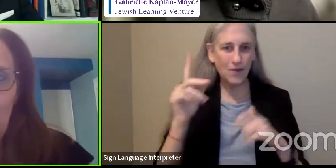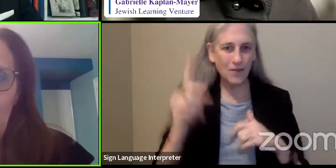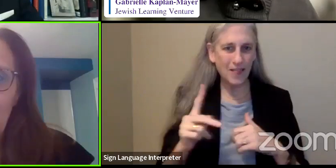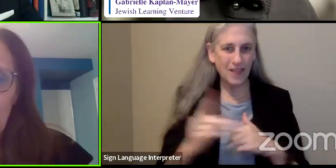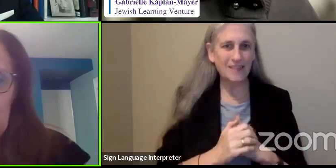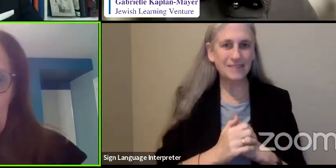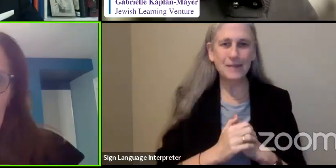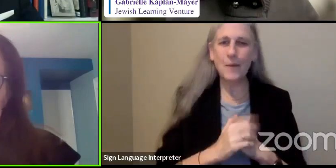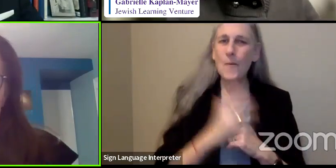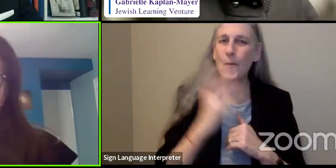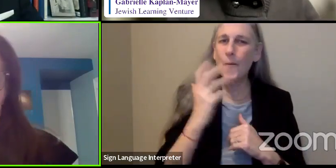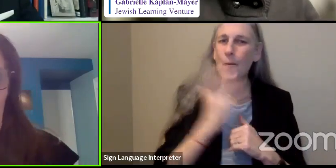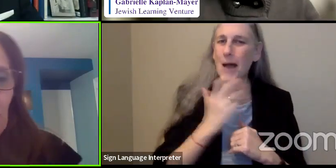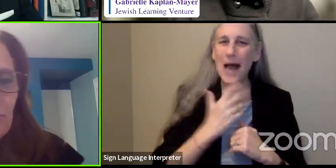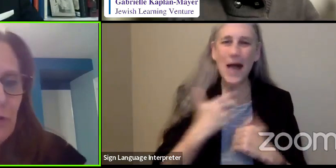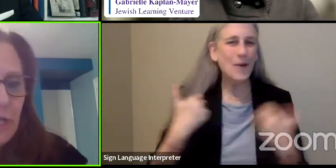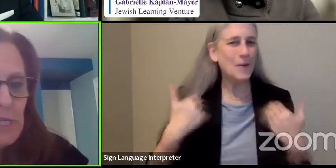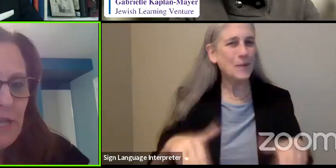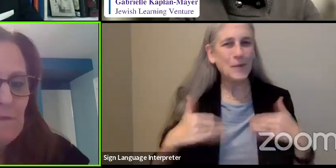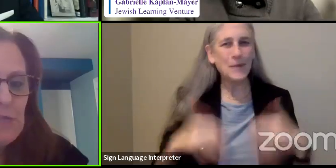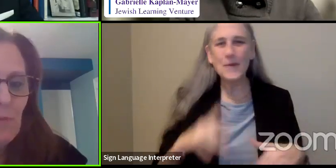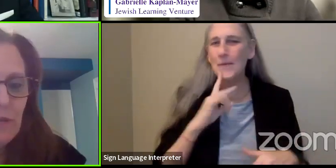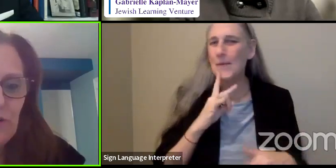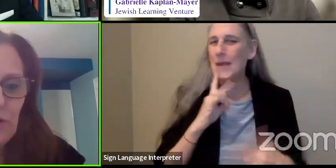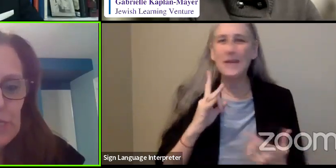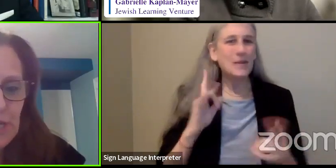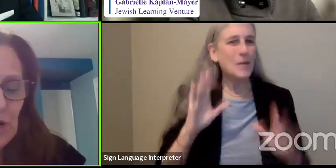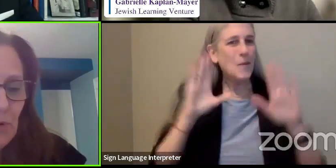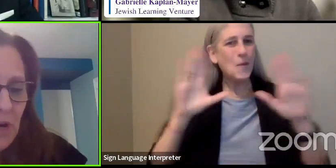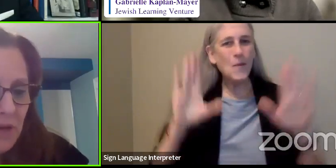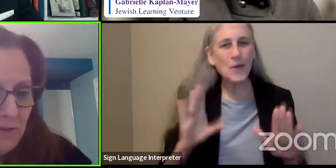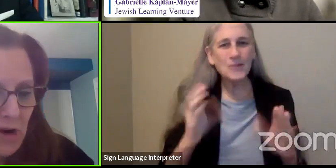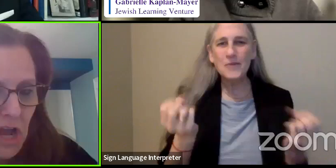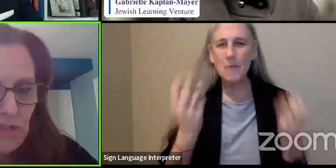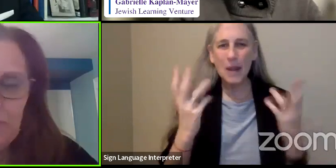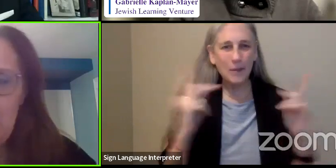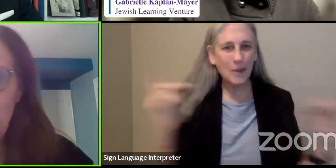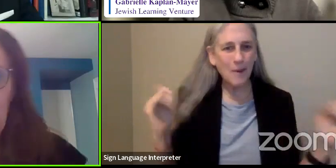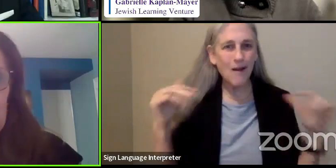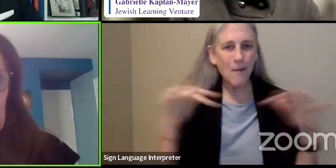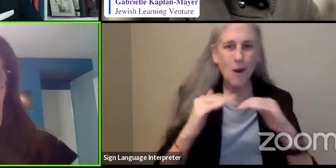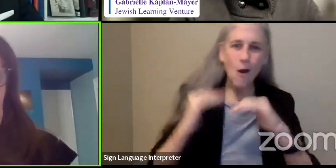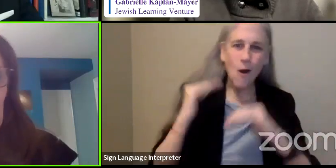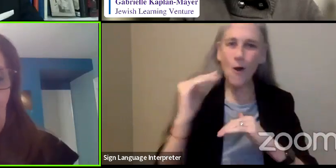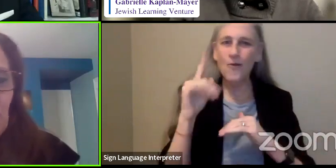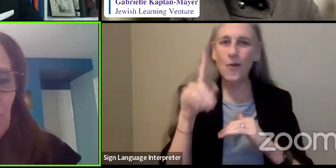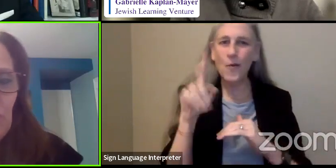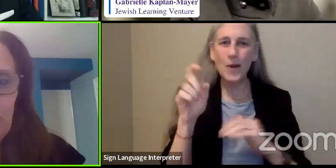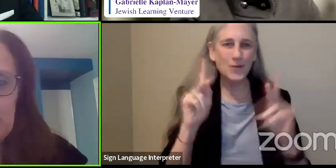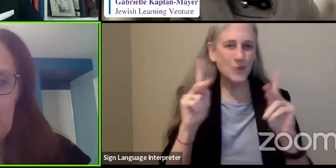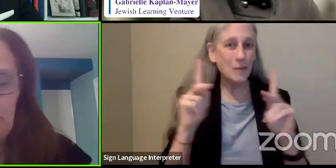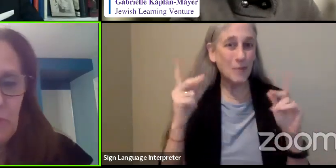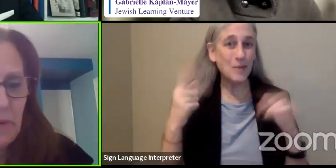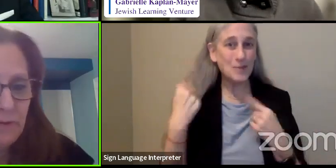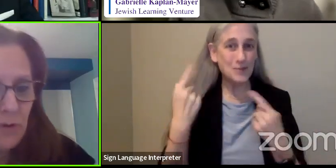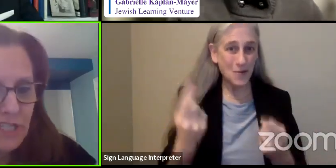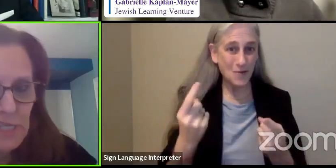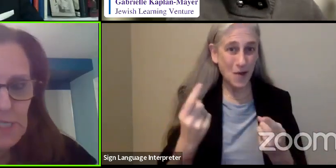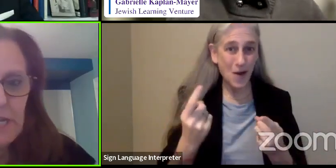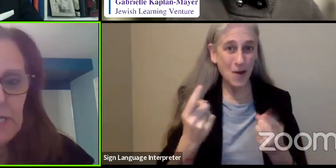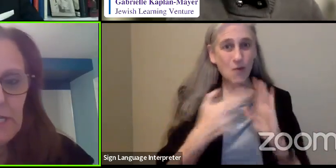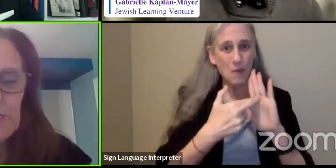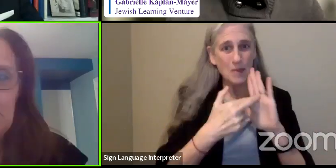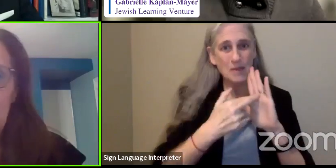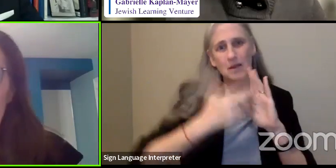Wow, I can just say how wonderful it is to have so many folks here. We're at over 100 people here tonight, and we have people represented from about